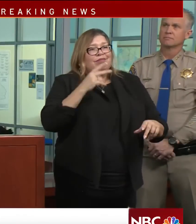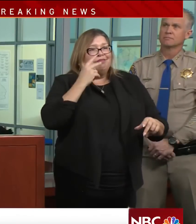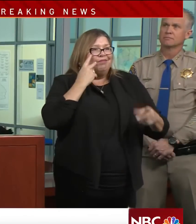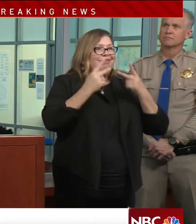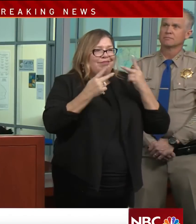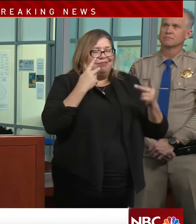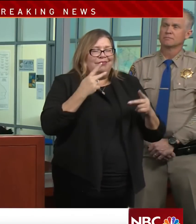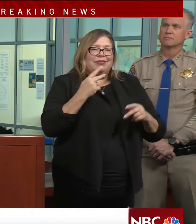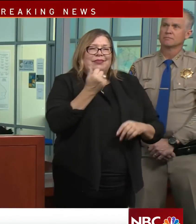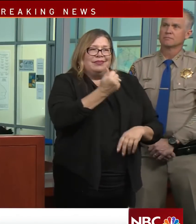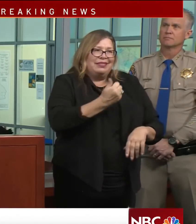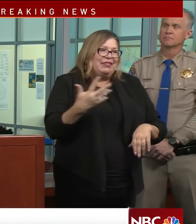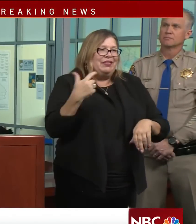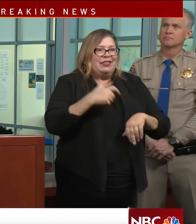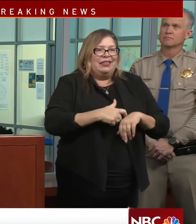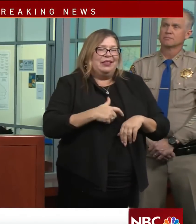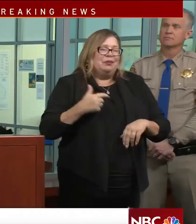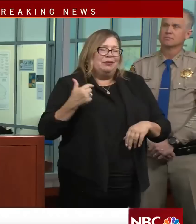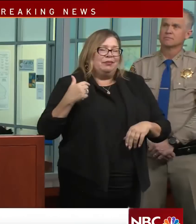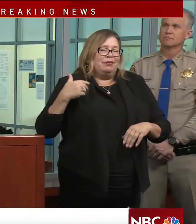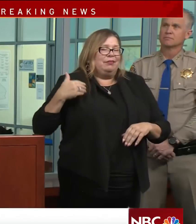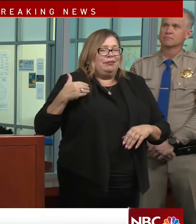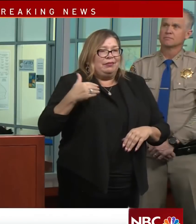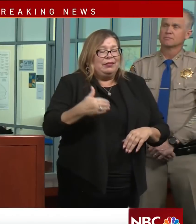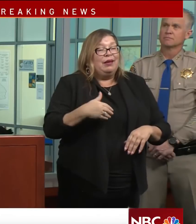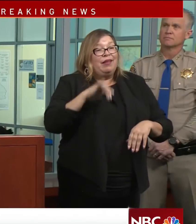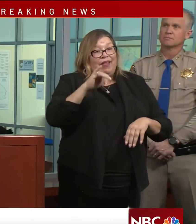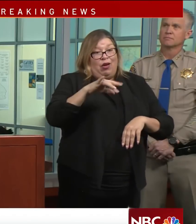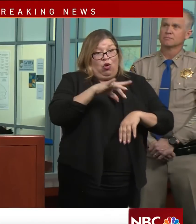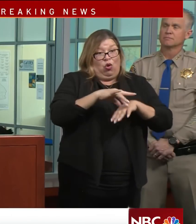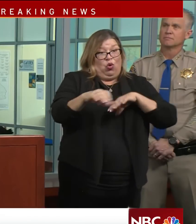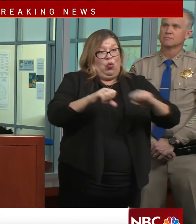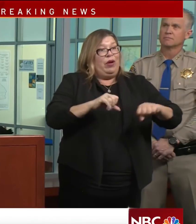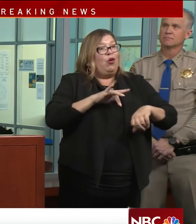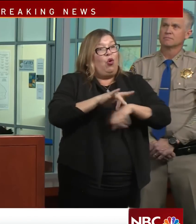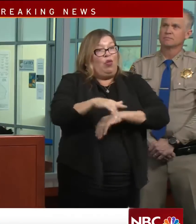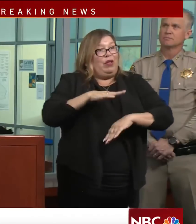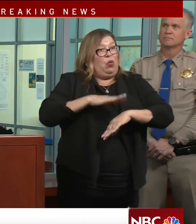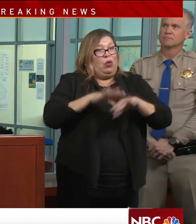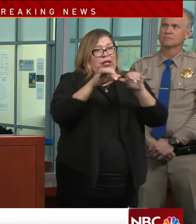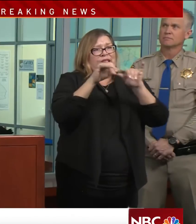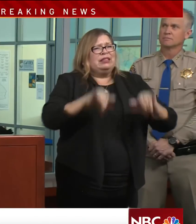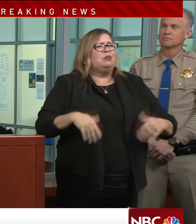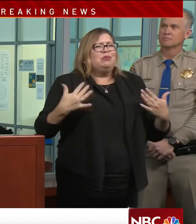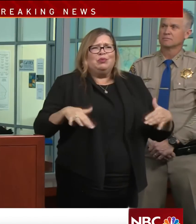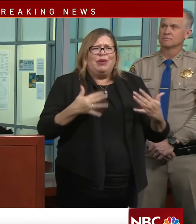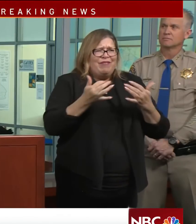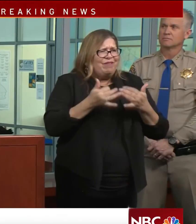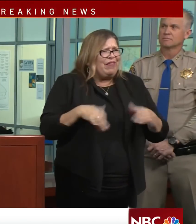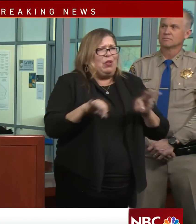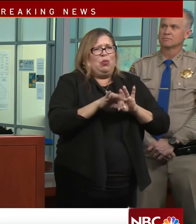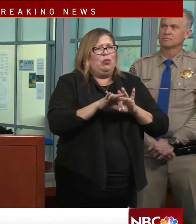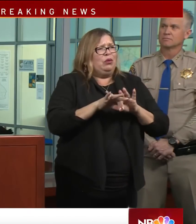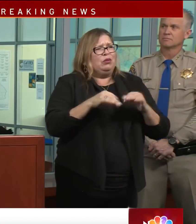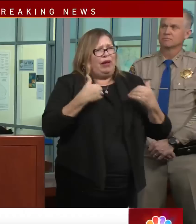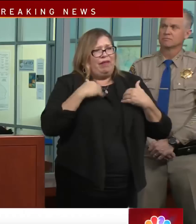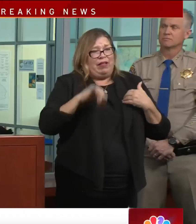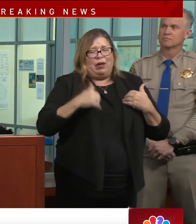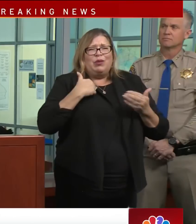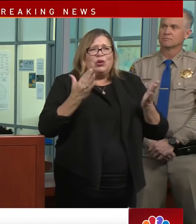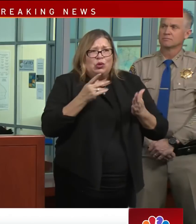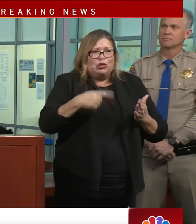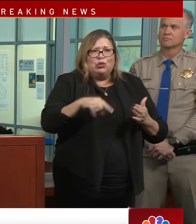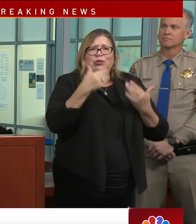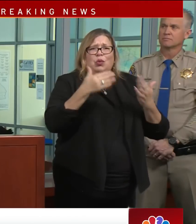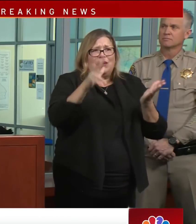numerous occasions that the earthquake early warning system is a very valuable tool. So we really encourage you to download, if